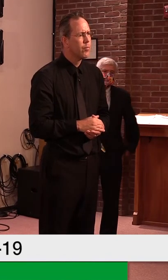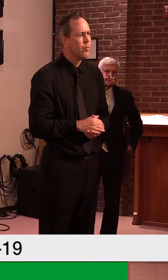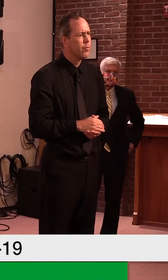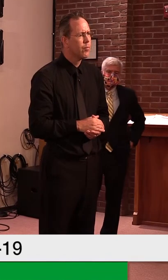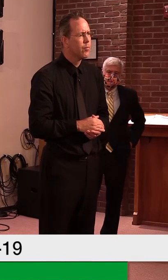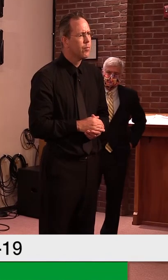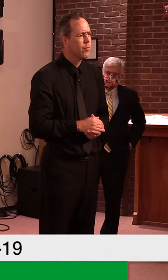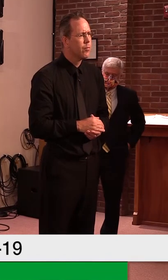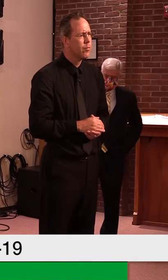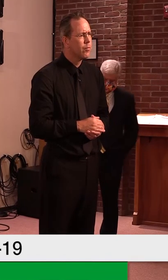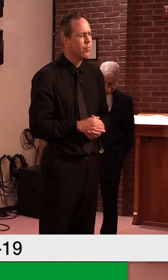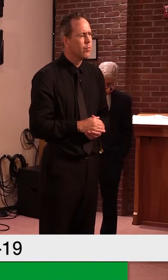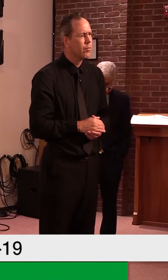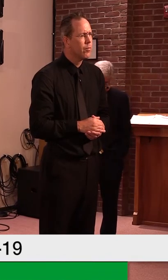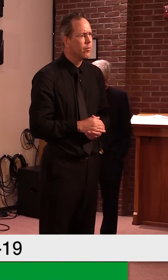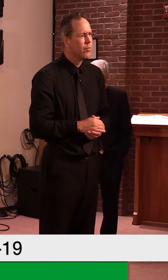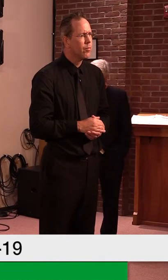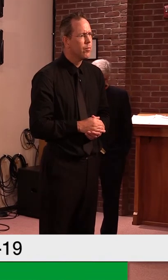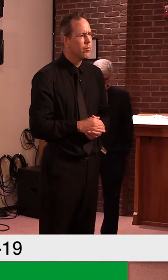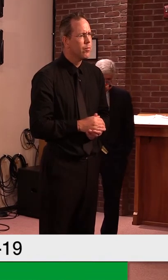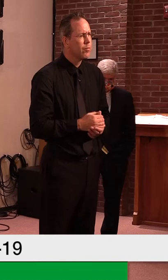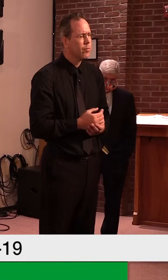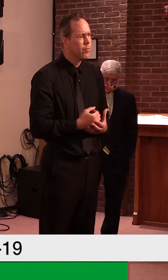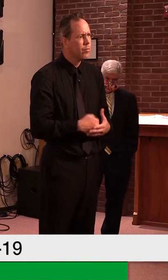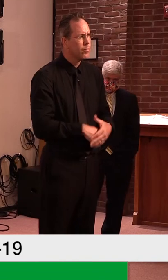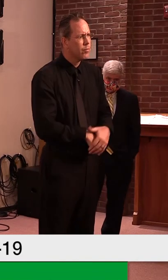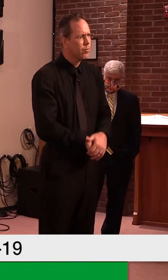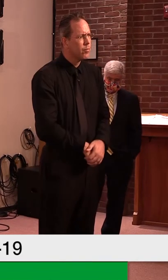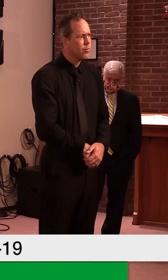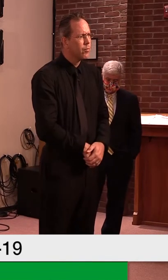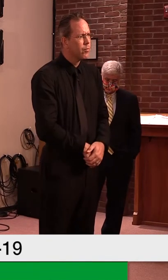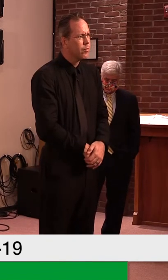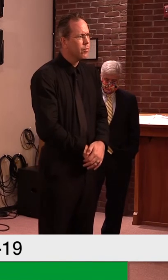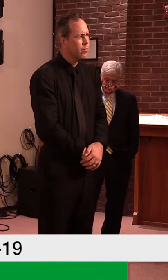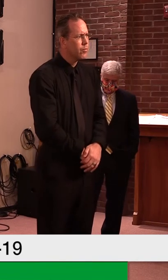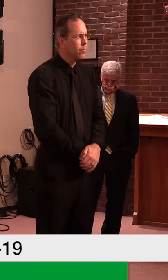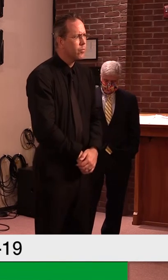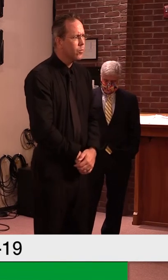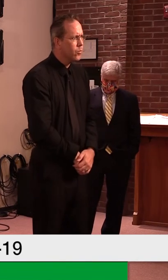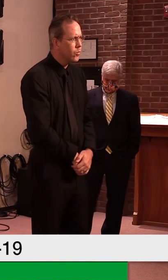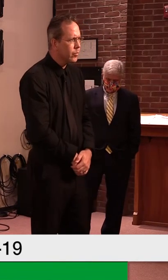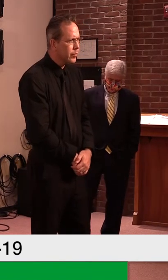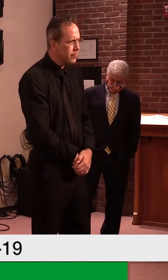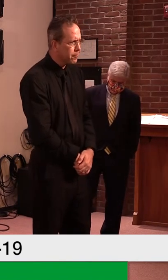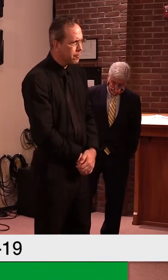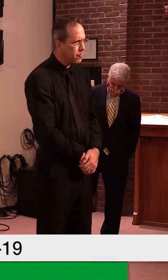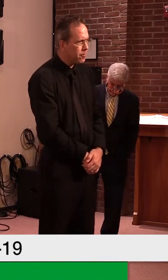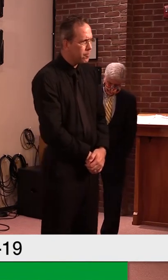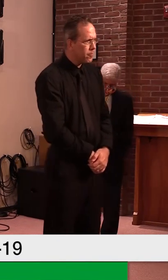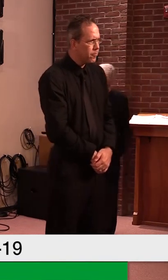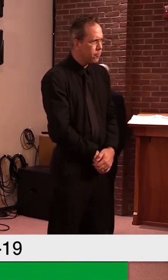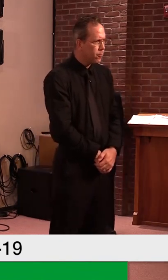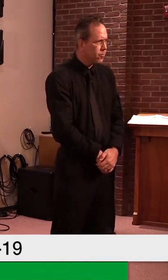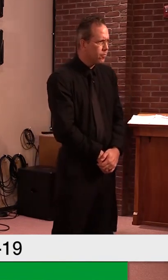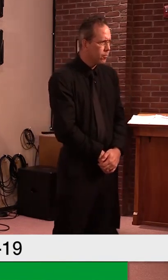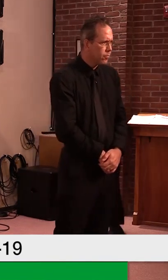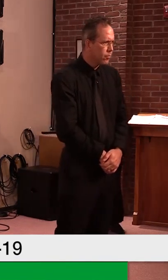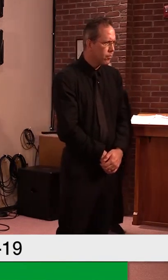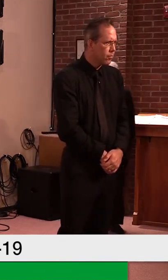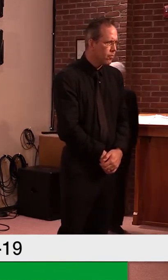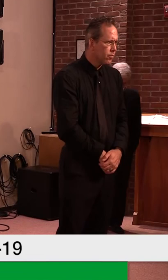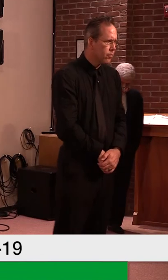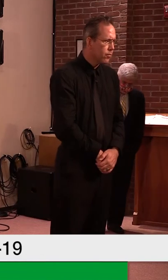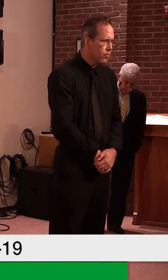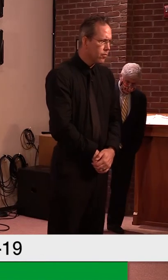possibility of children in her family being, uh, uh, infected with